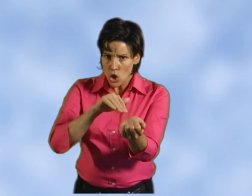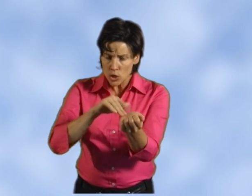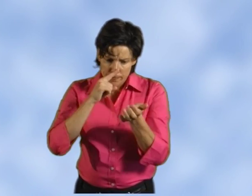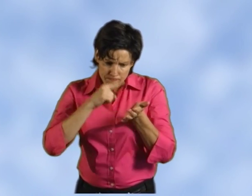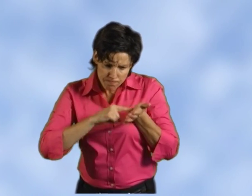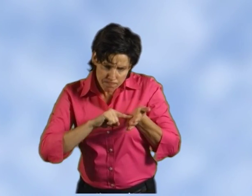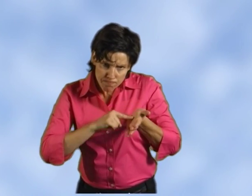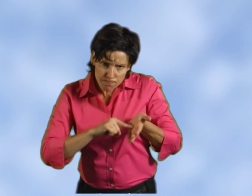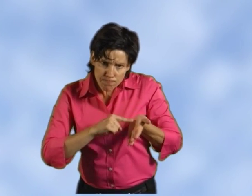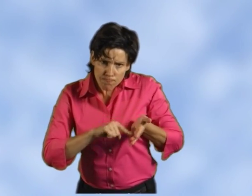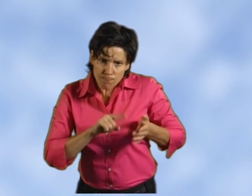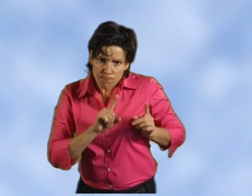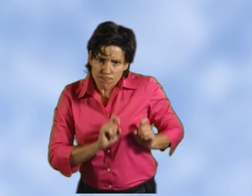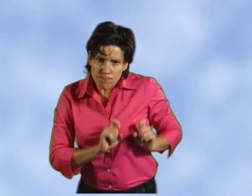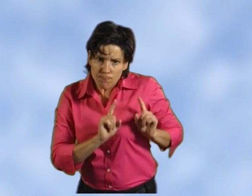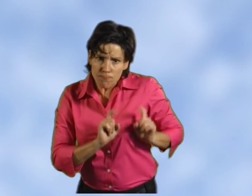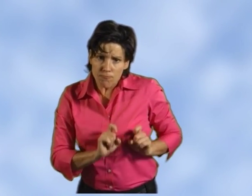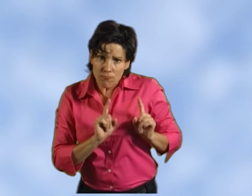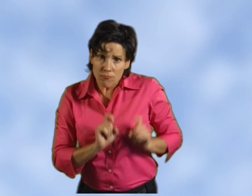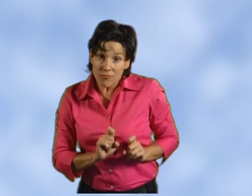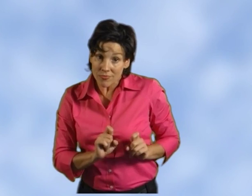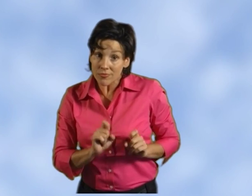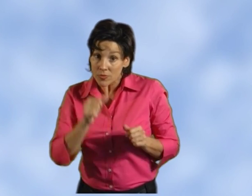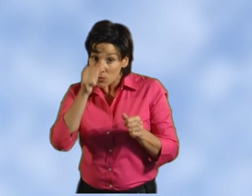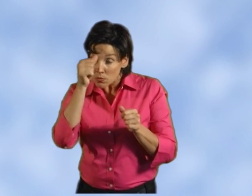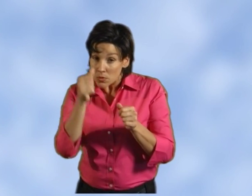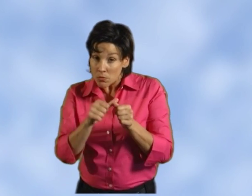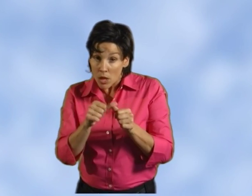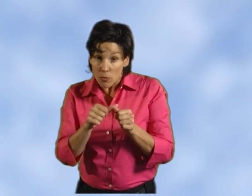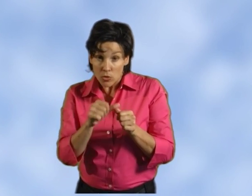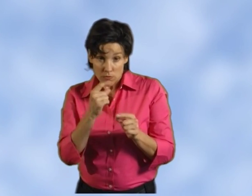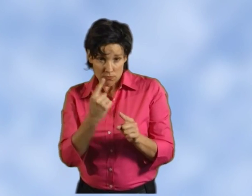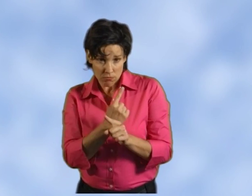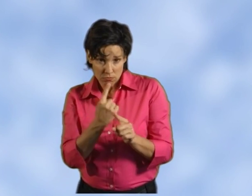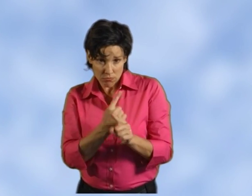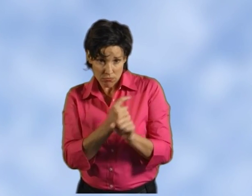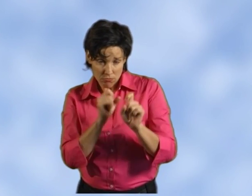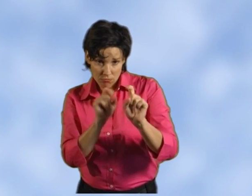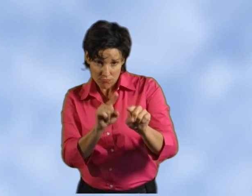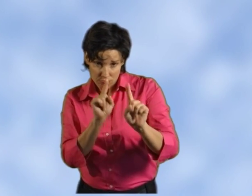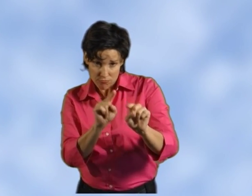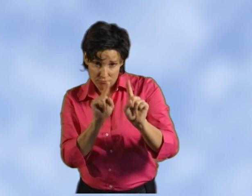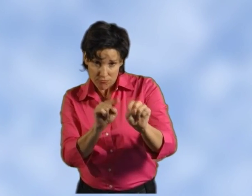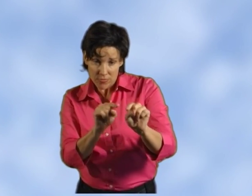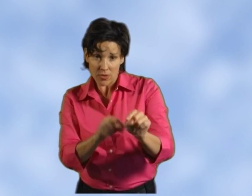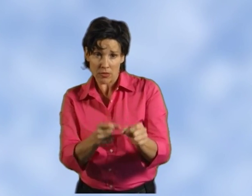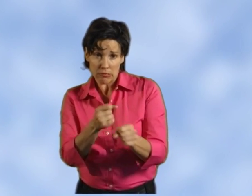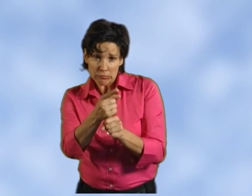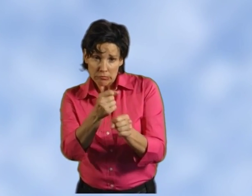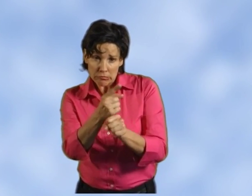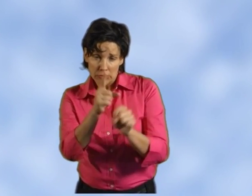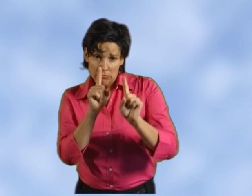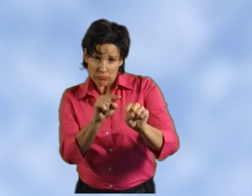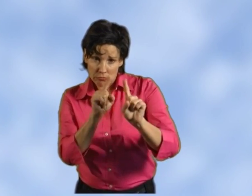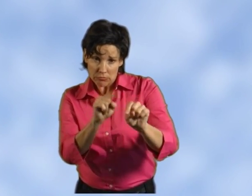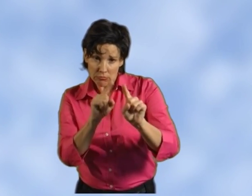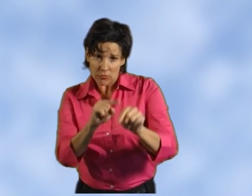and yearly clinical breast exam. Remember, regular yearly mammograms